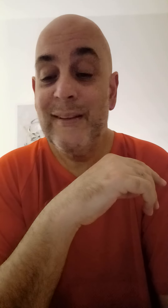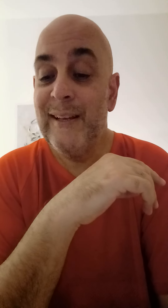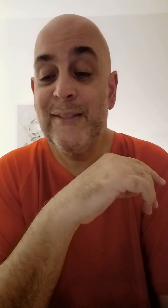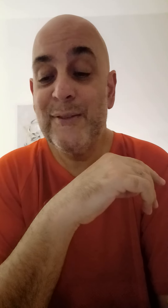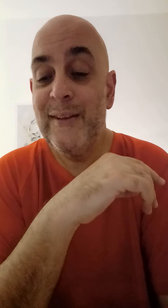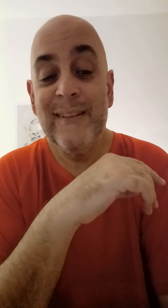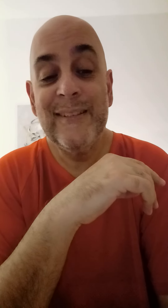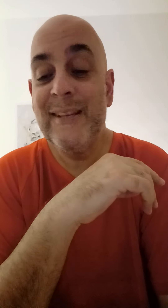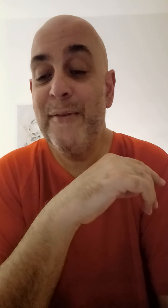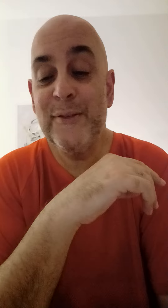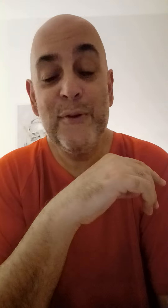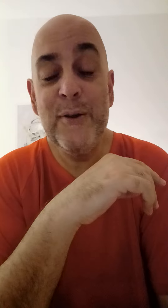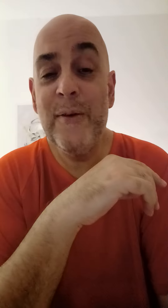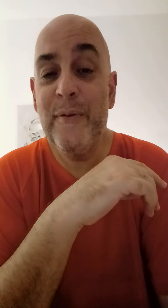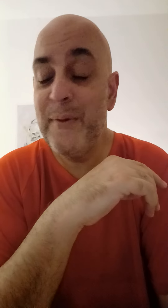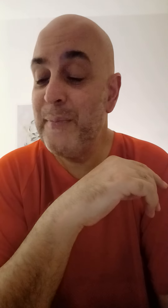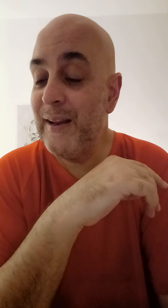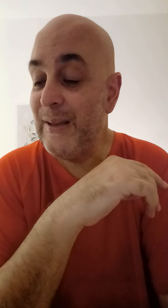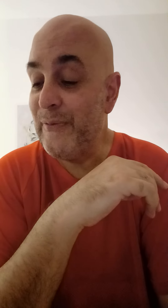nice, scariest gringo I've ever met in my life.